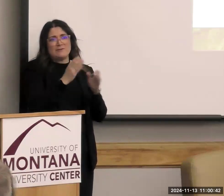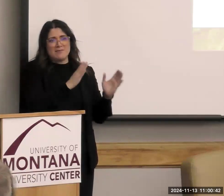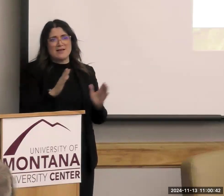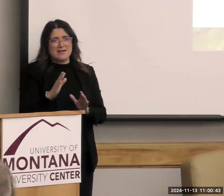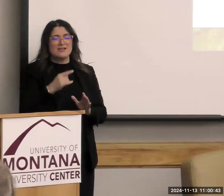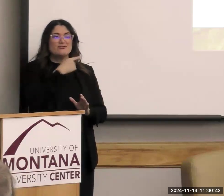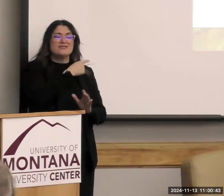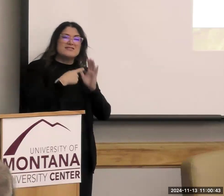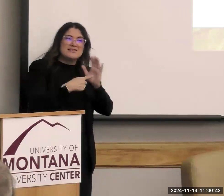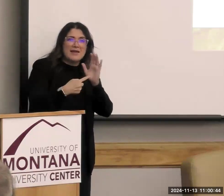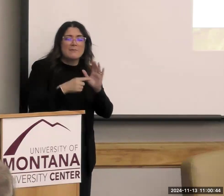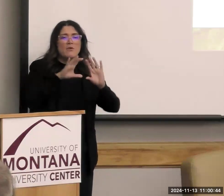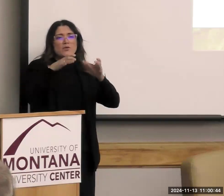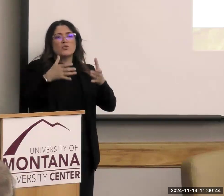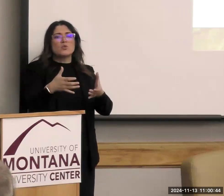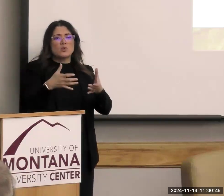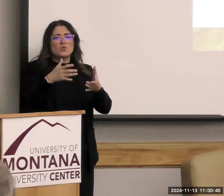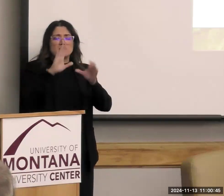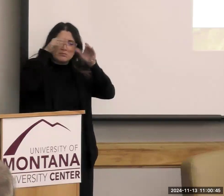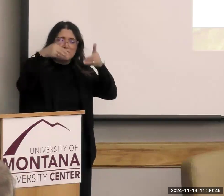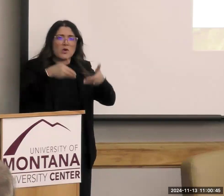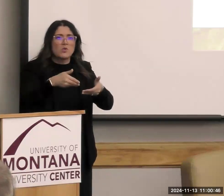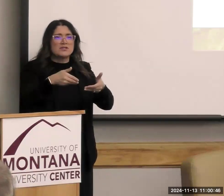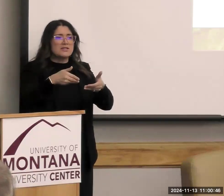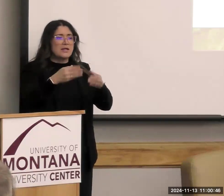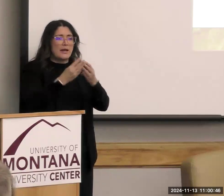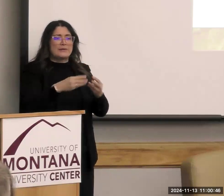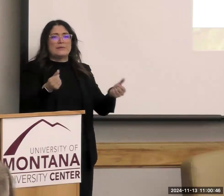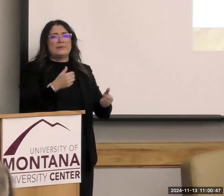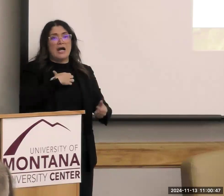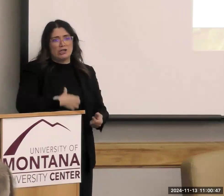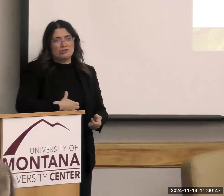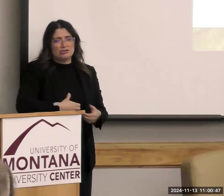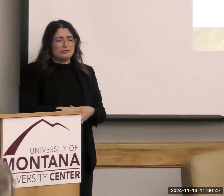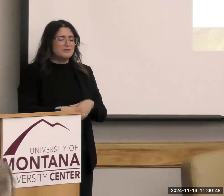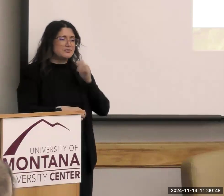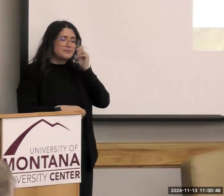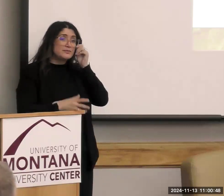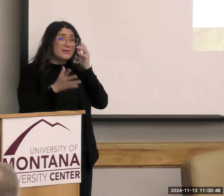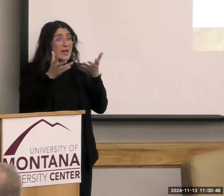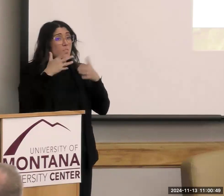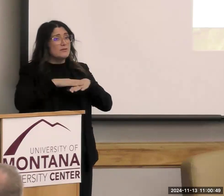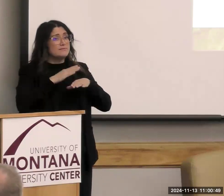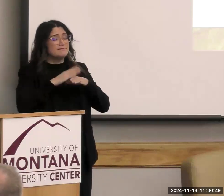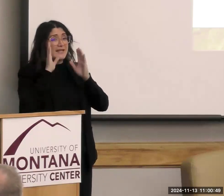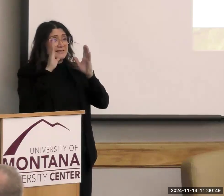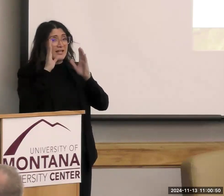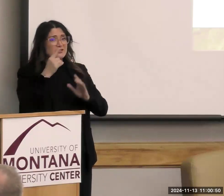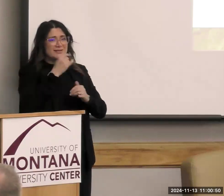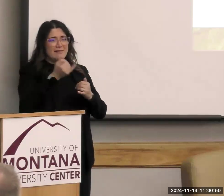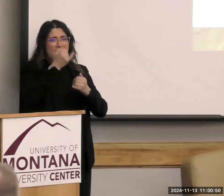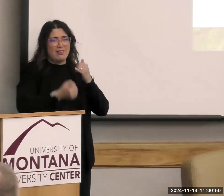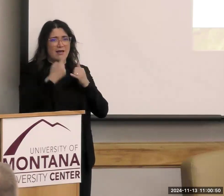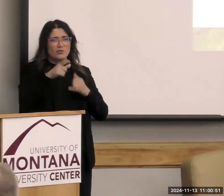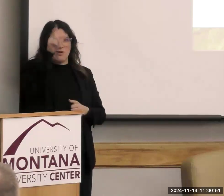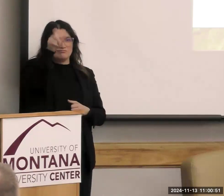focusing on eliminating hunger came up with. I'd like to call your attention to the very last one.